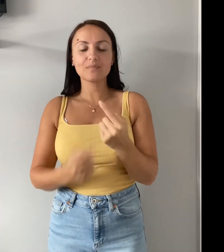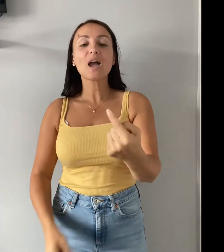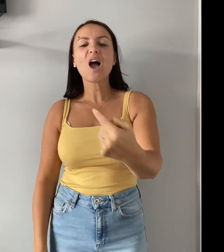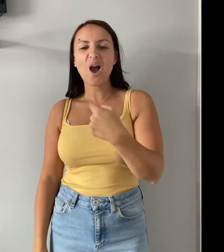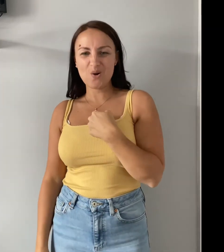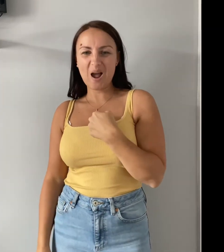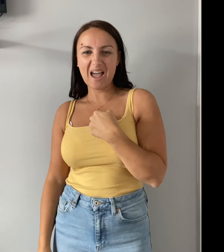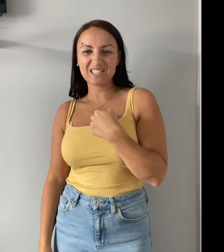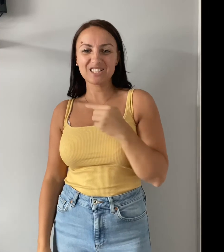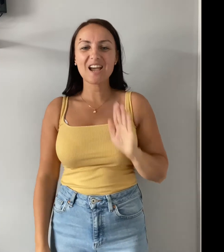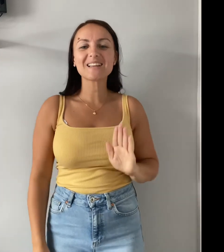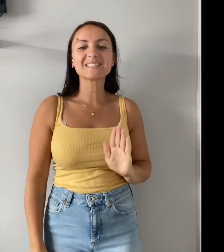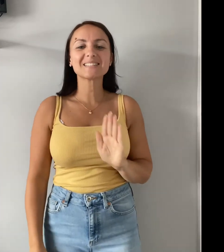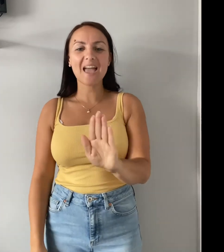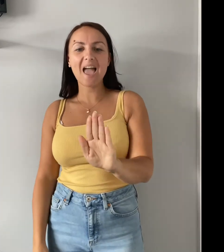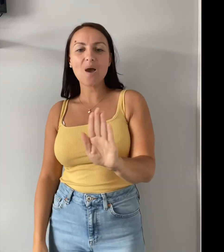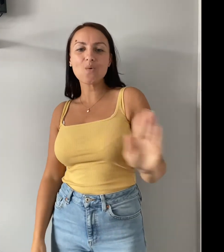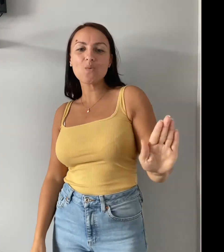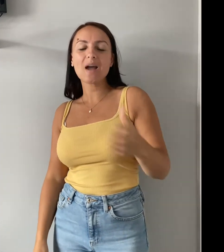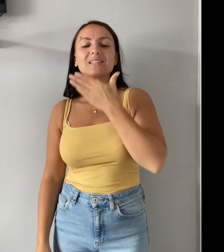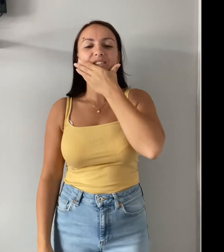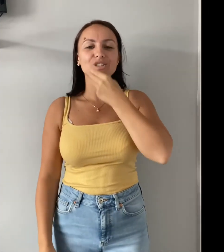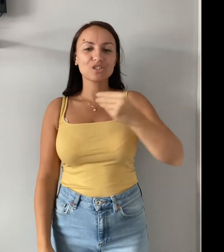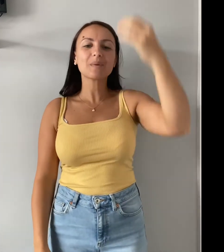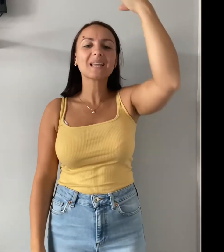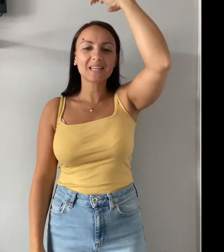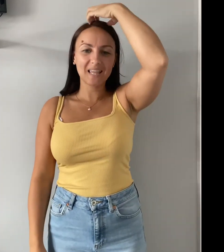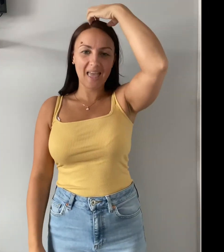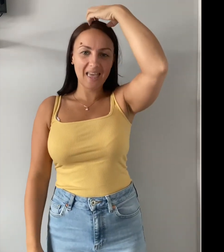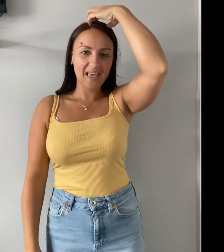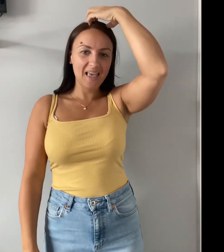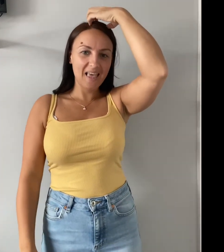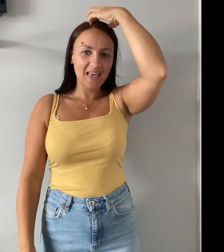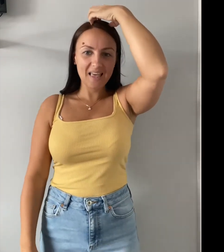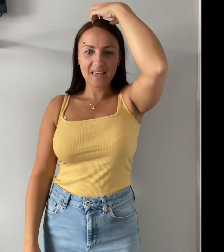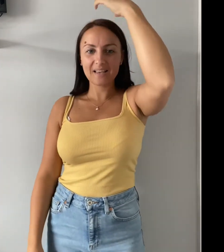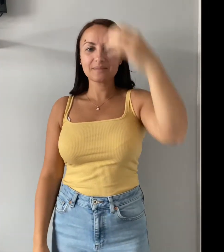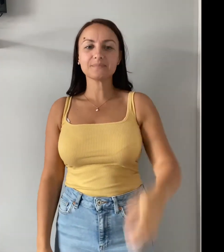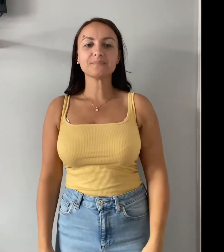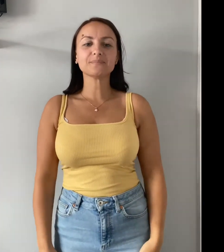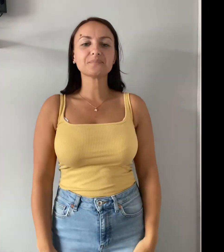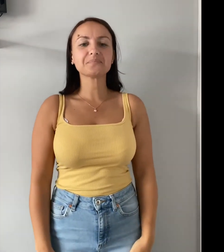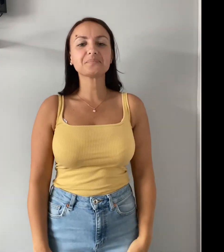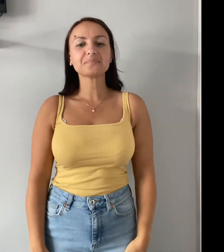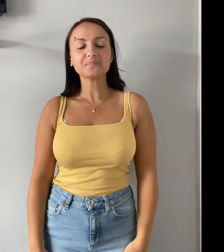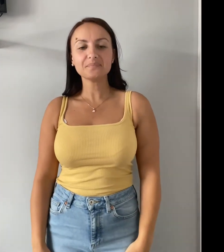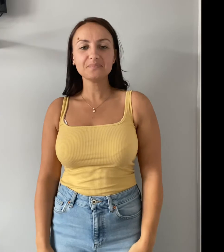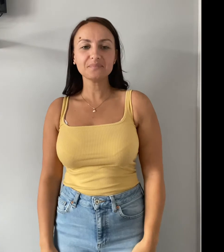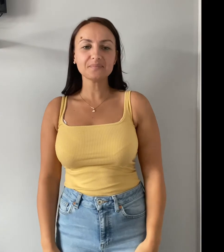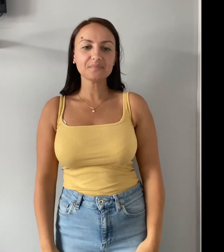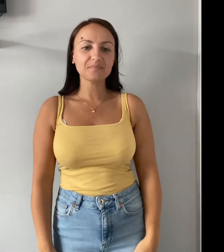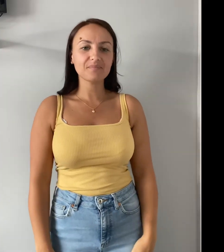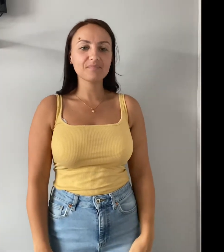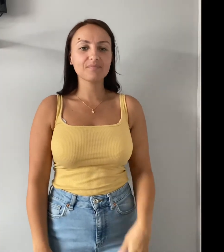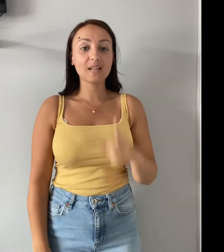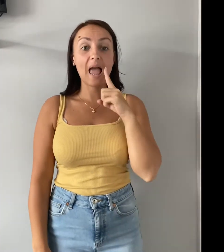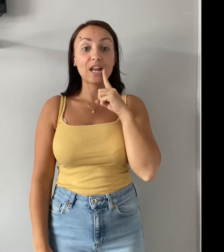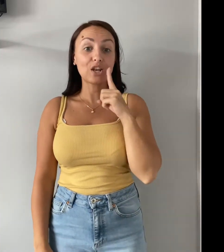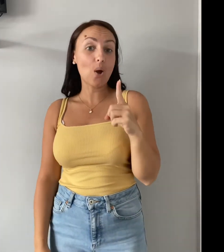Oh, I just can't wait to be king You've got a long way to get you out, master, if you think No